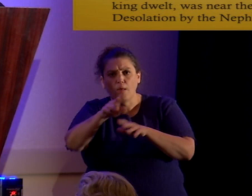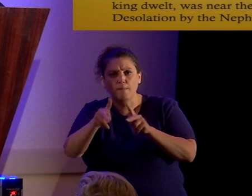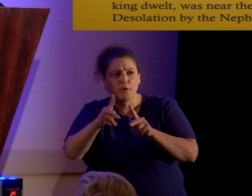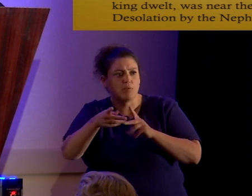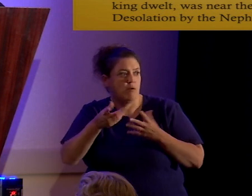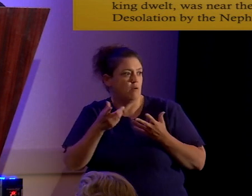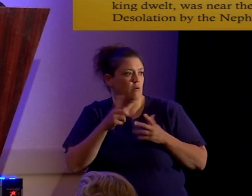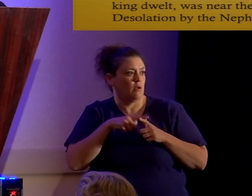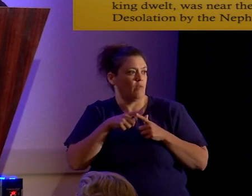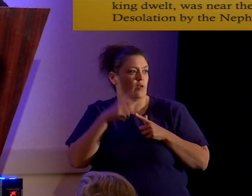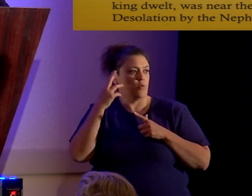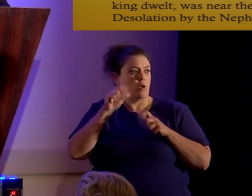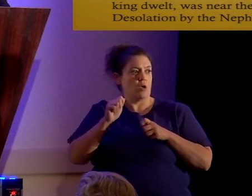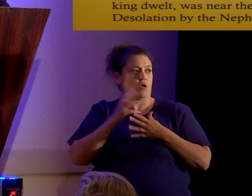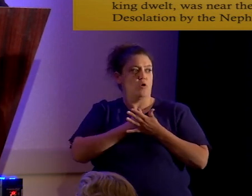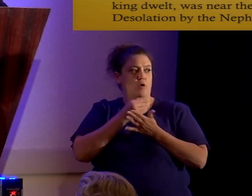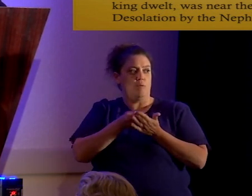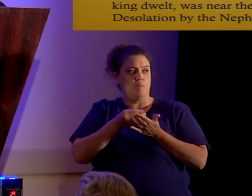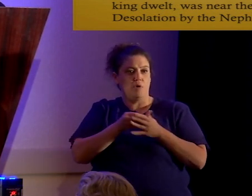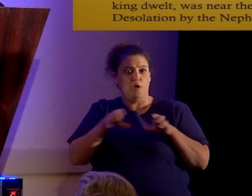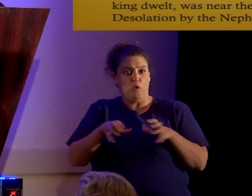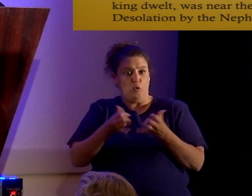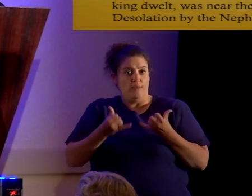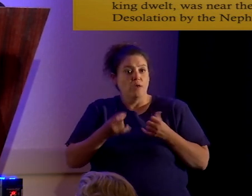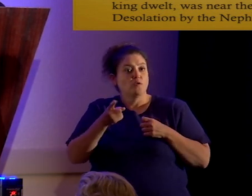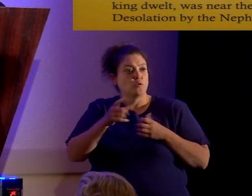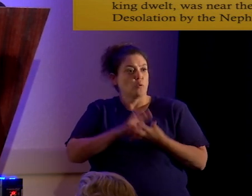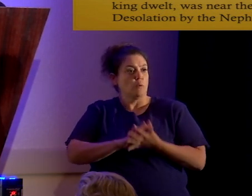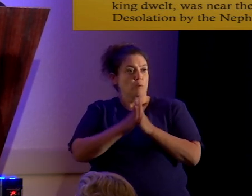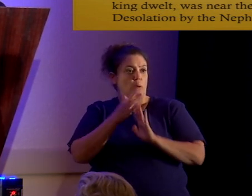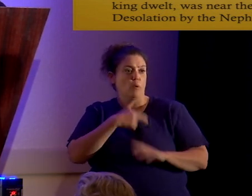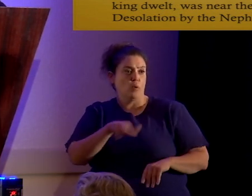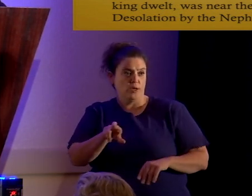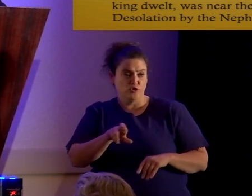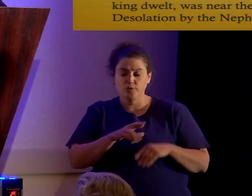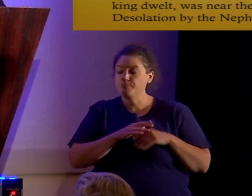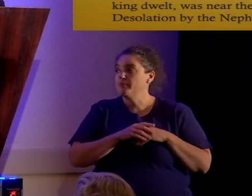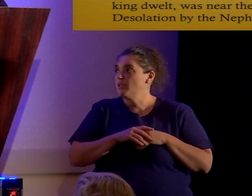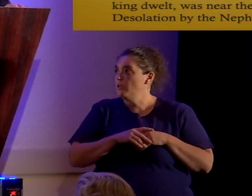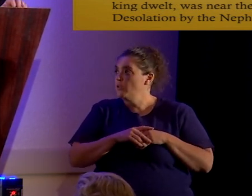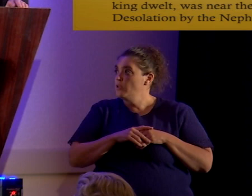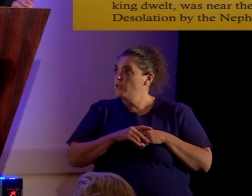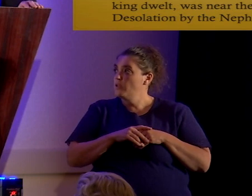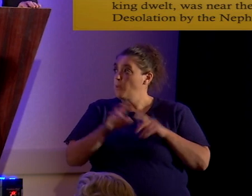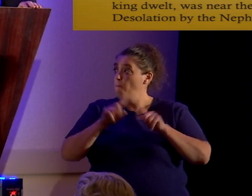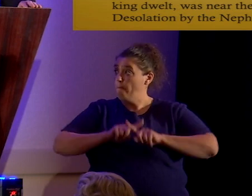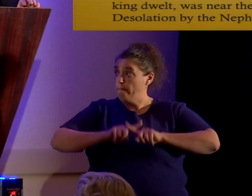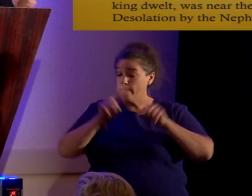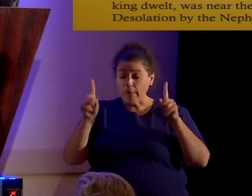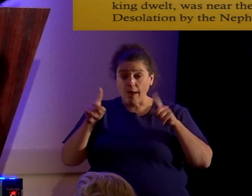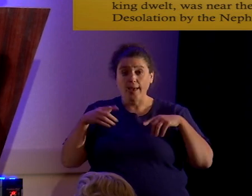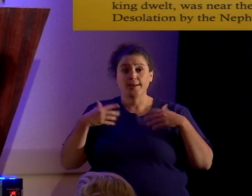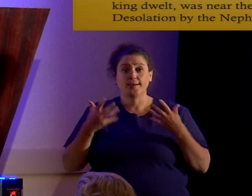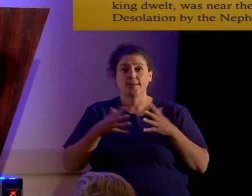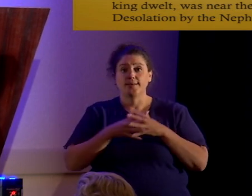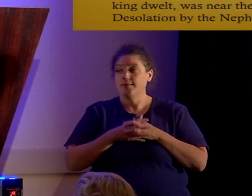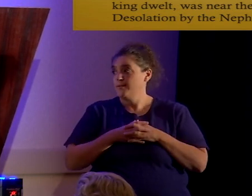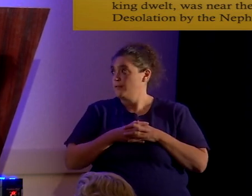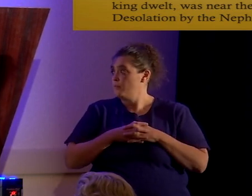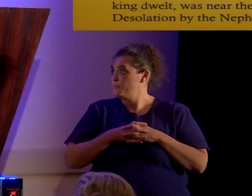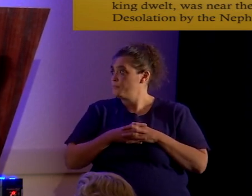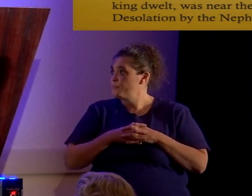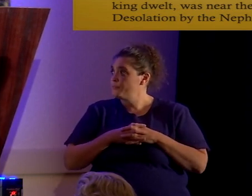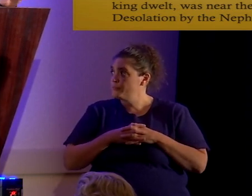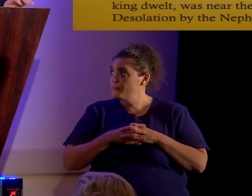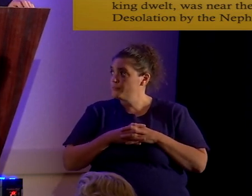I can really make money doing this. And so it turned into a religion. But as a sort of a fossil